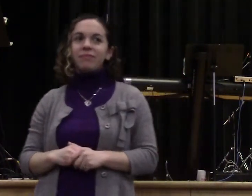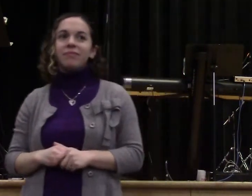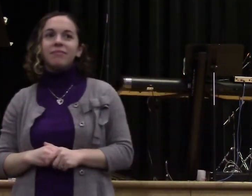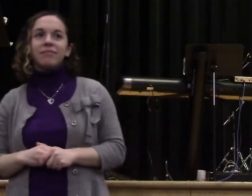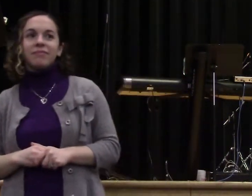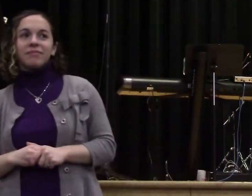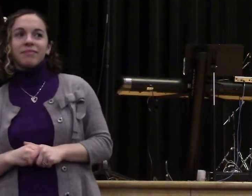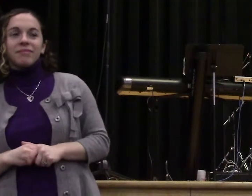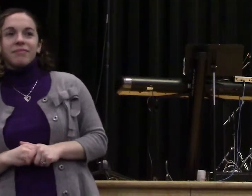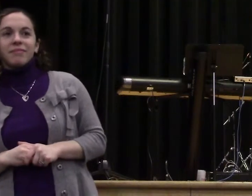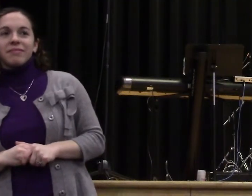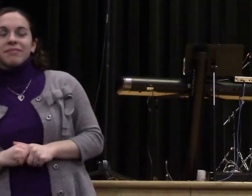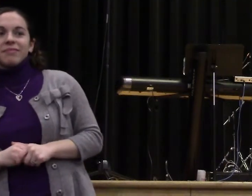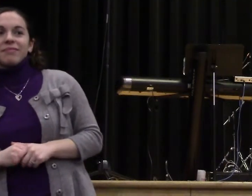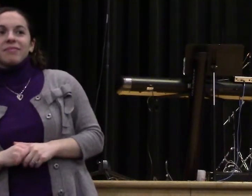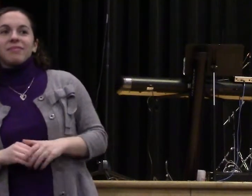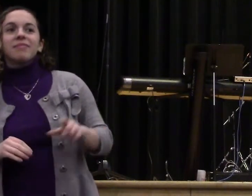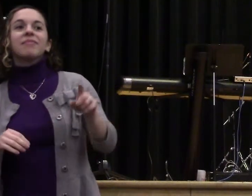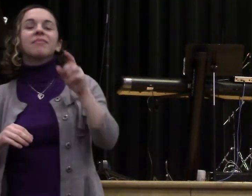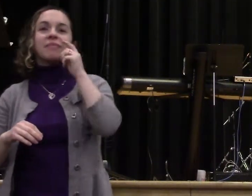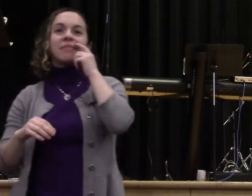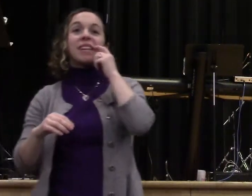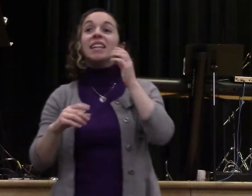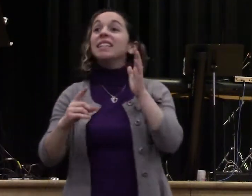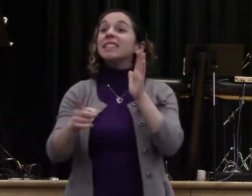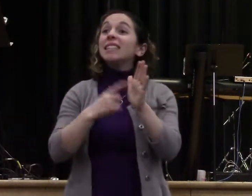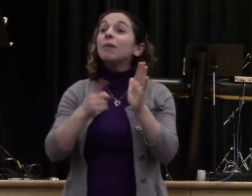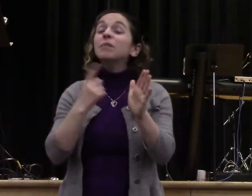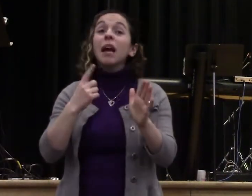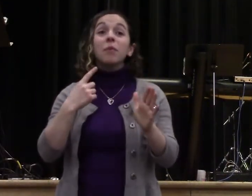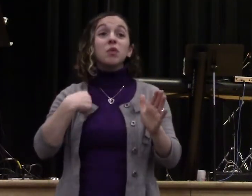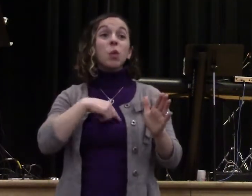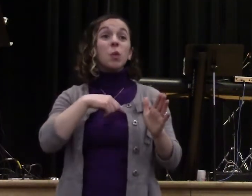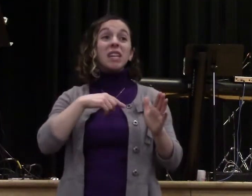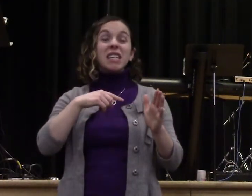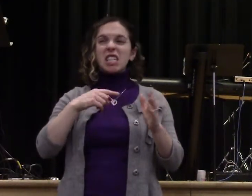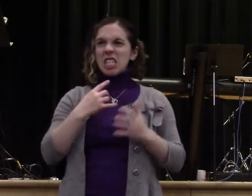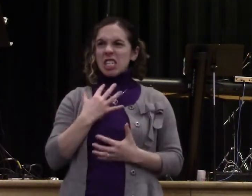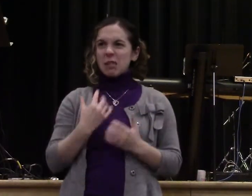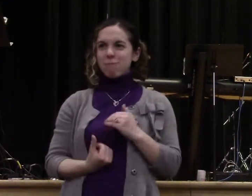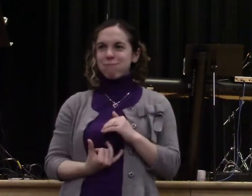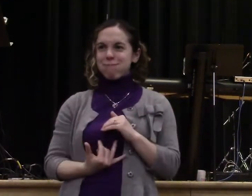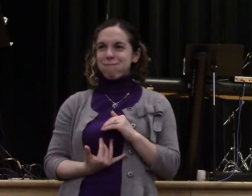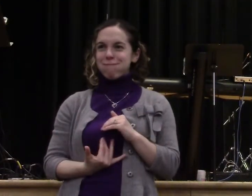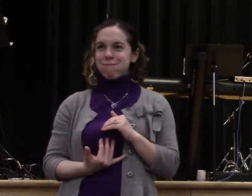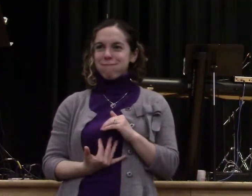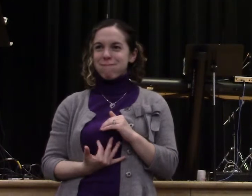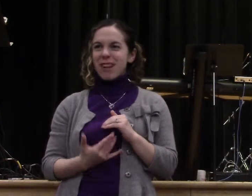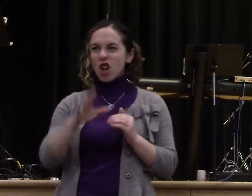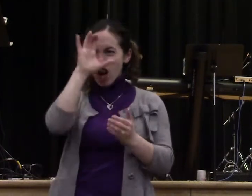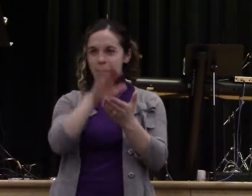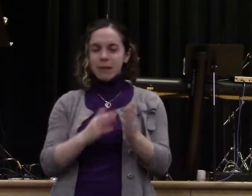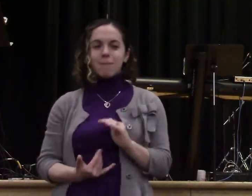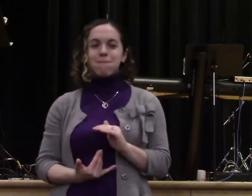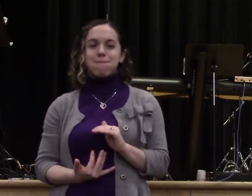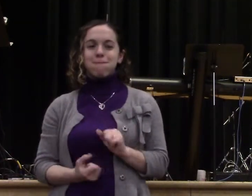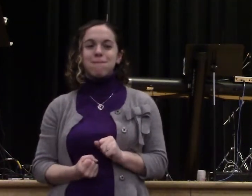really upset and retaliate back, while you're waiving your right to get hurt and